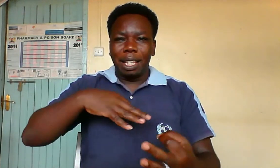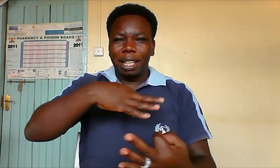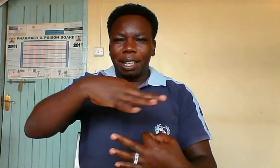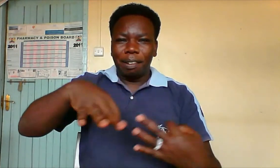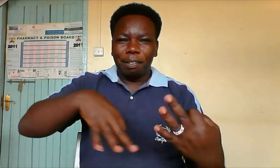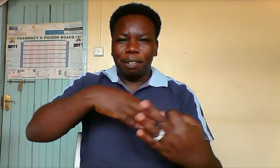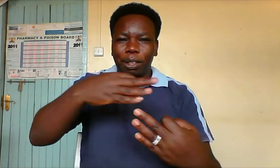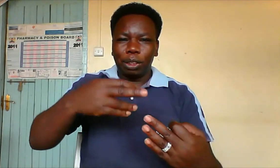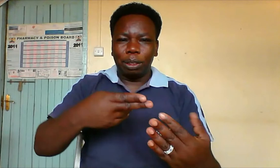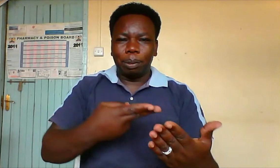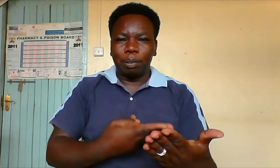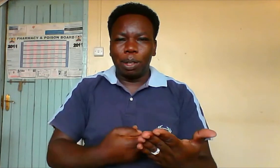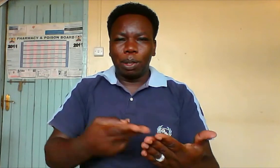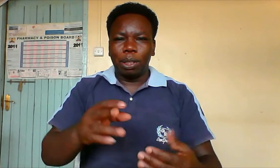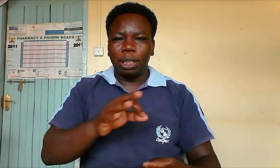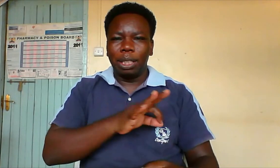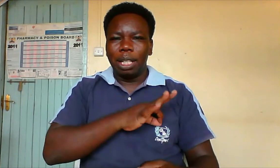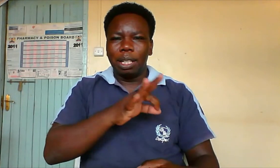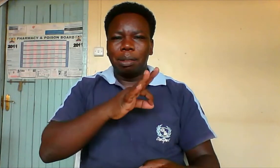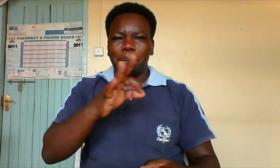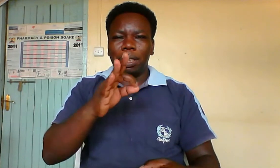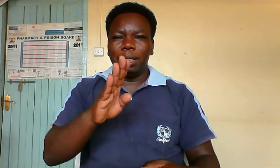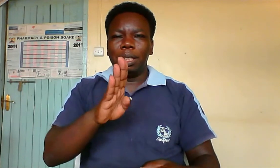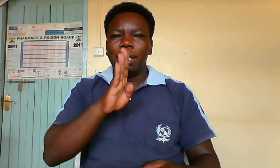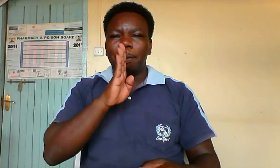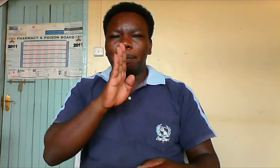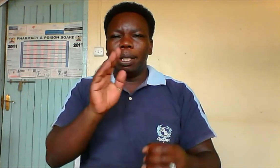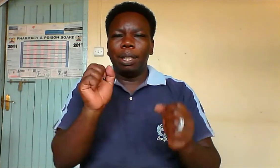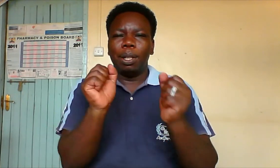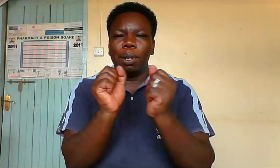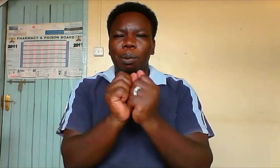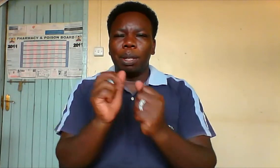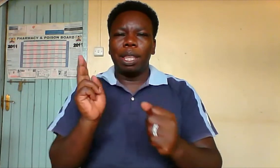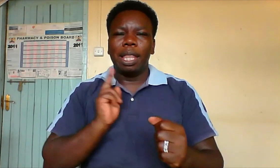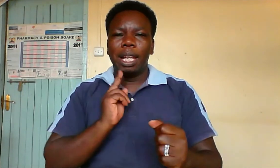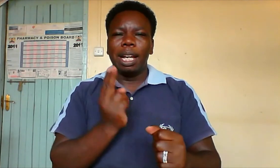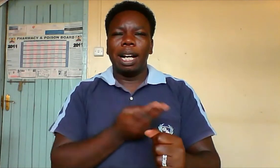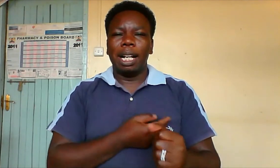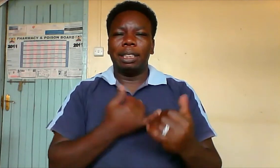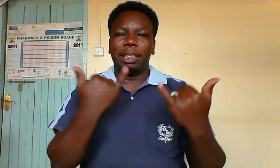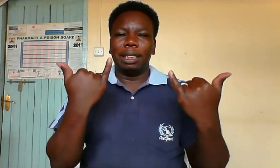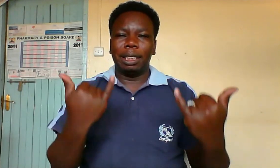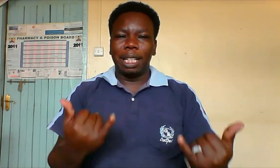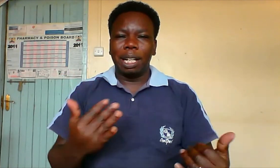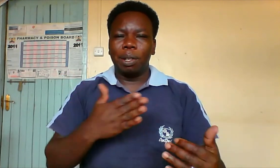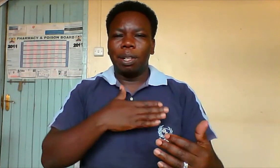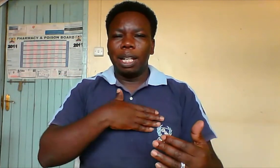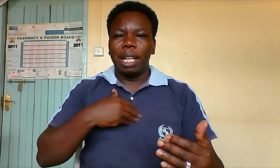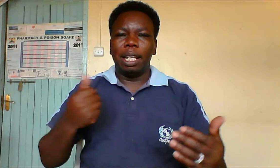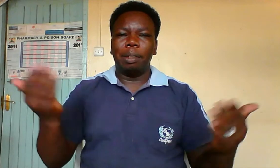and fellowship of the Holy Spirit be with us now and